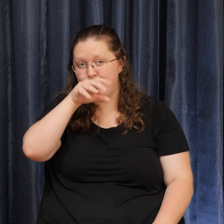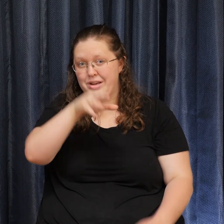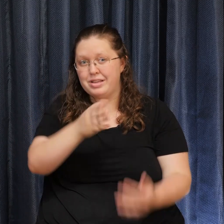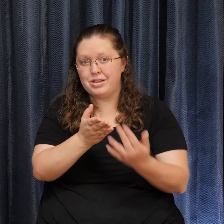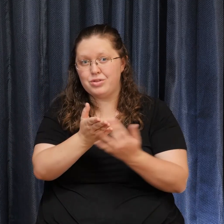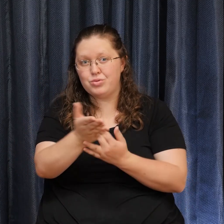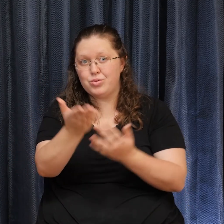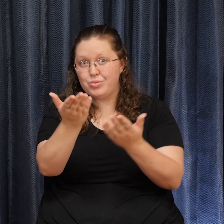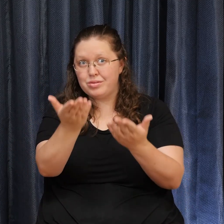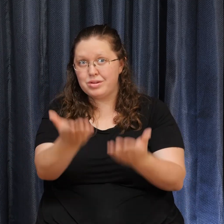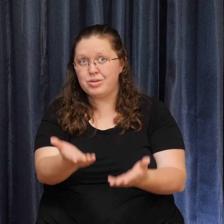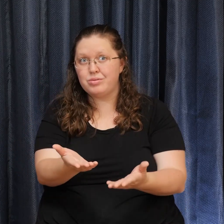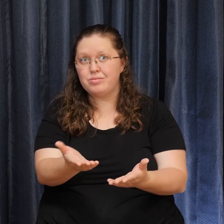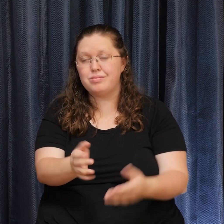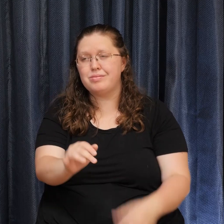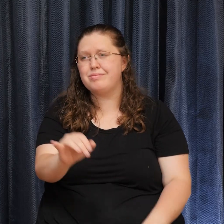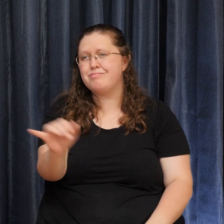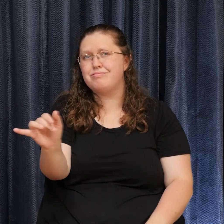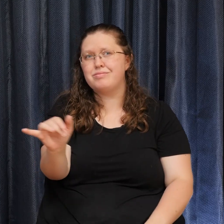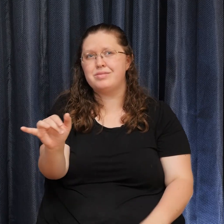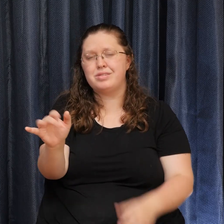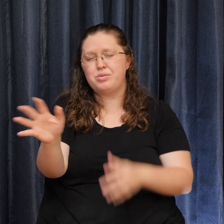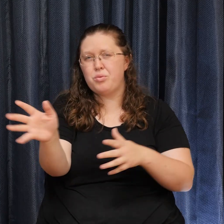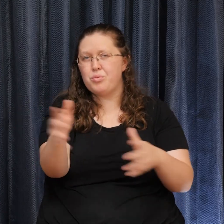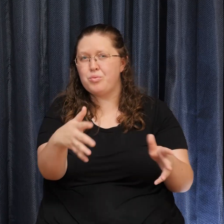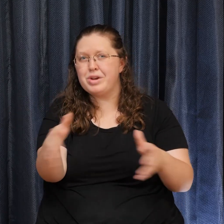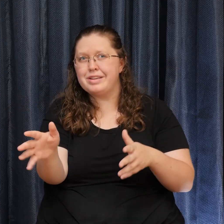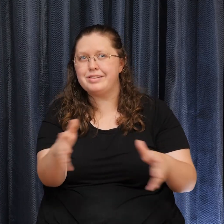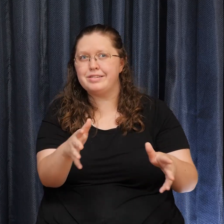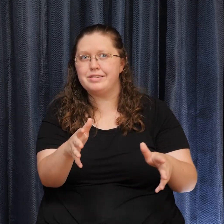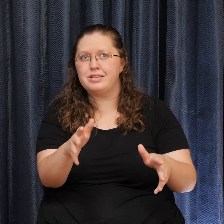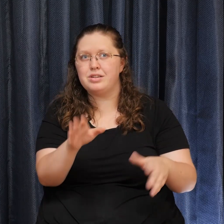mighty wind, quickening your call to peace.